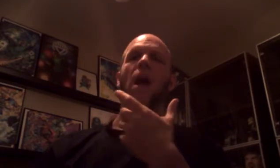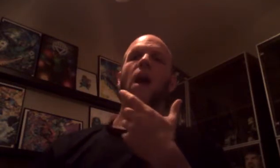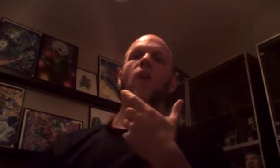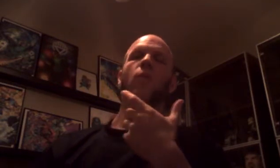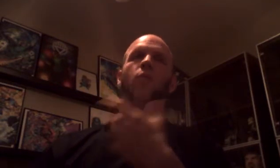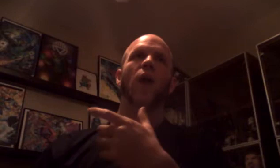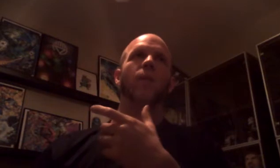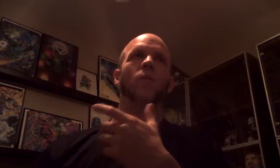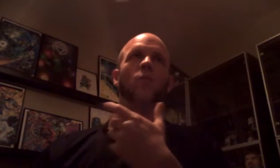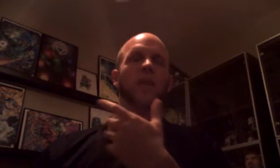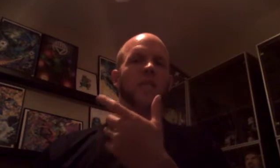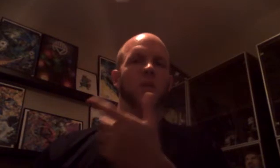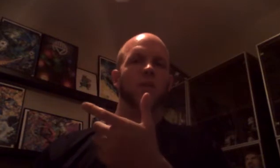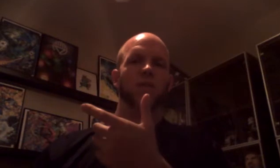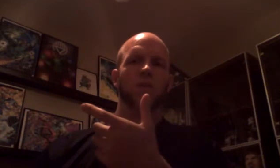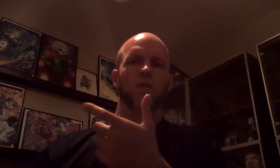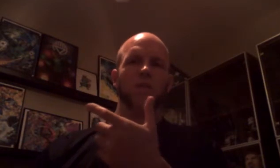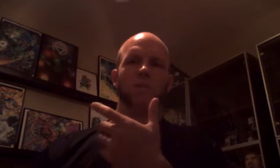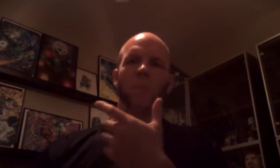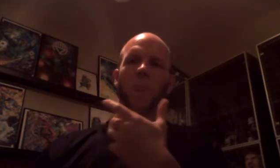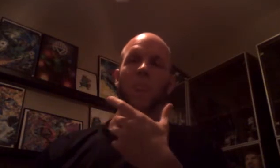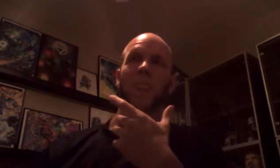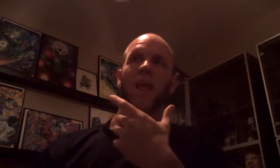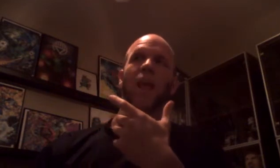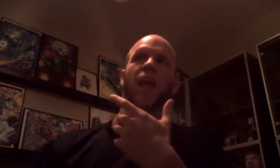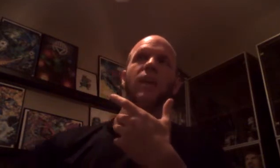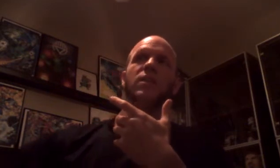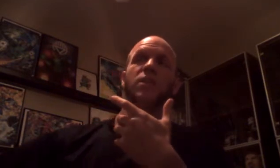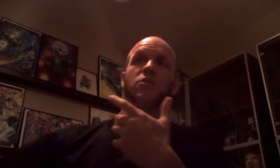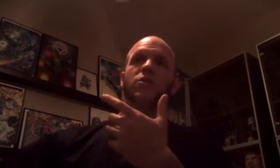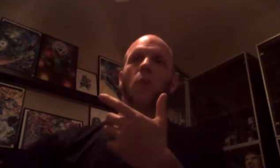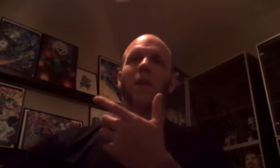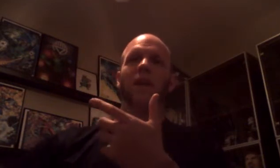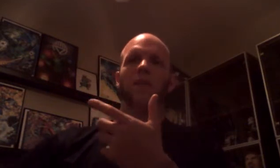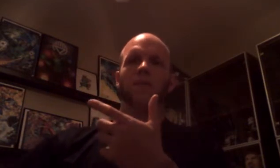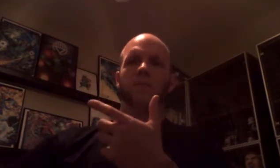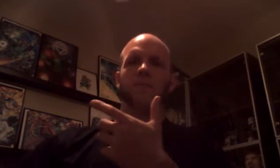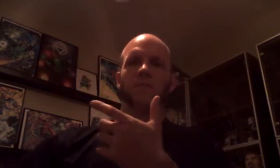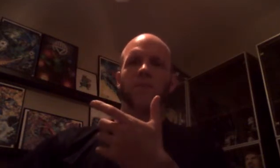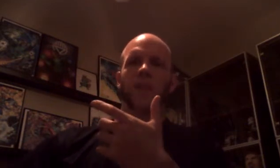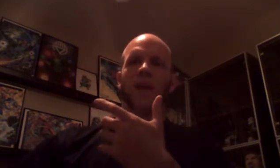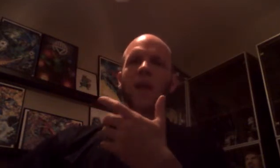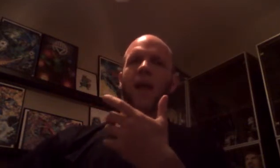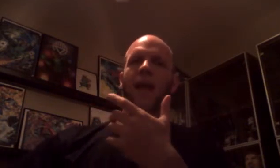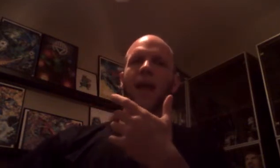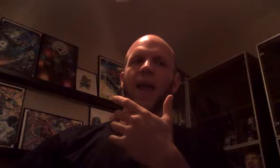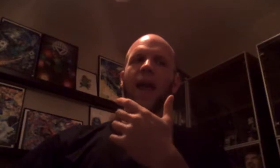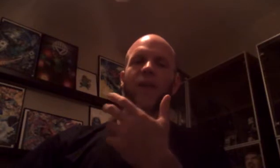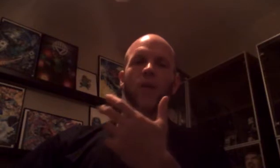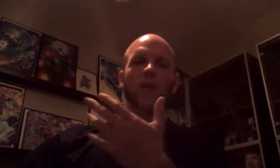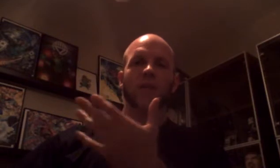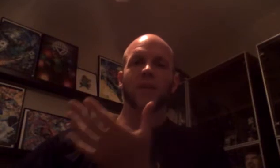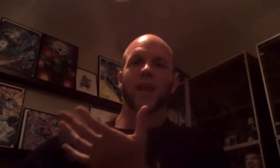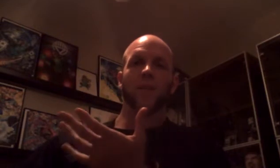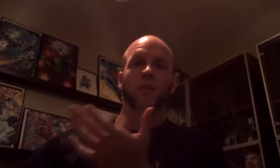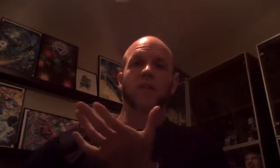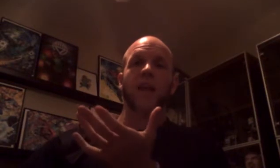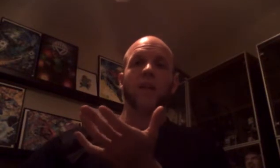The problem when he's dealing with those is there's so many of them, and they really just seem to lack personality.